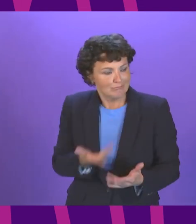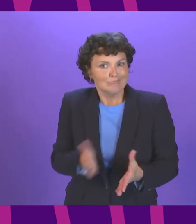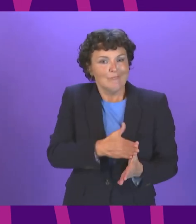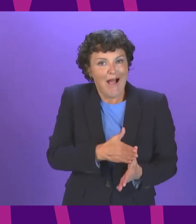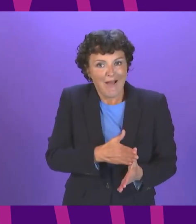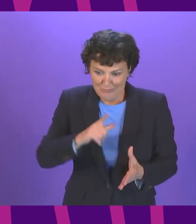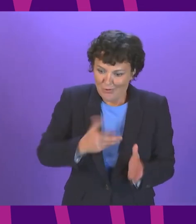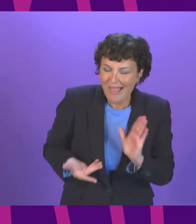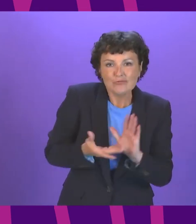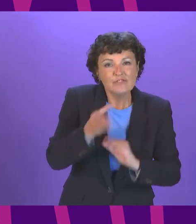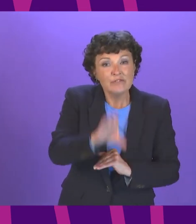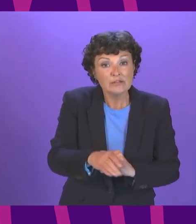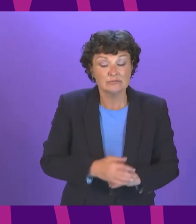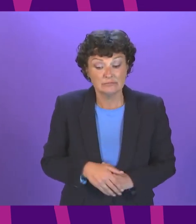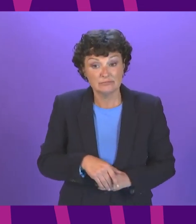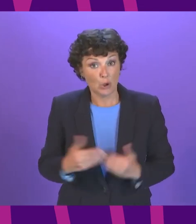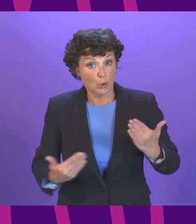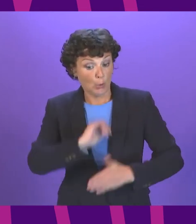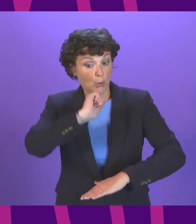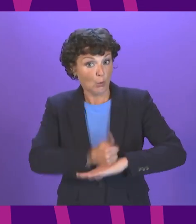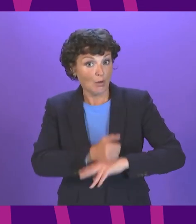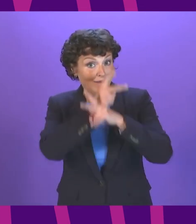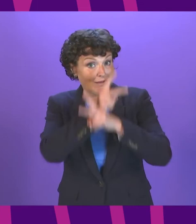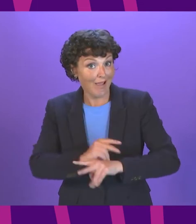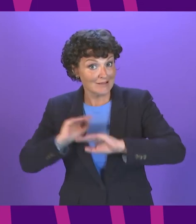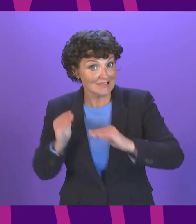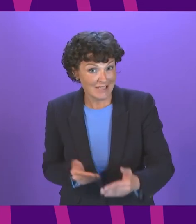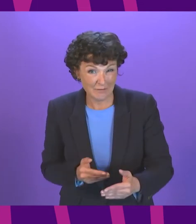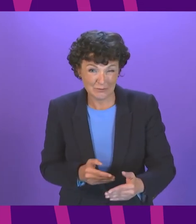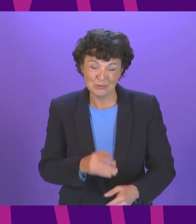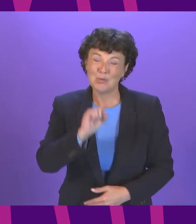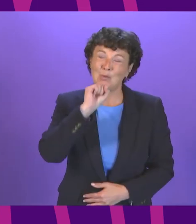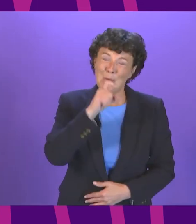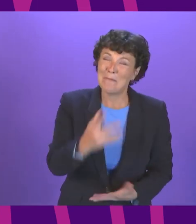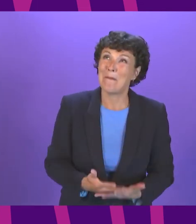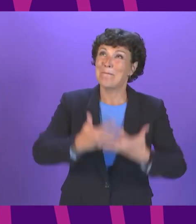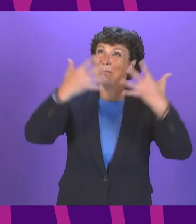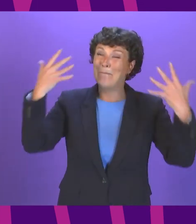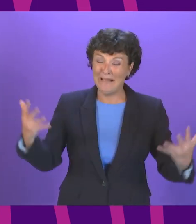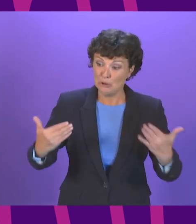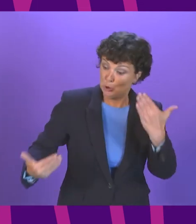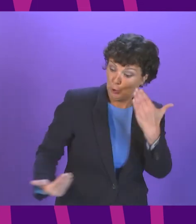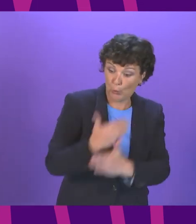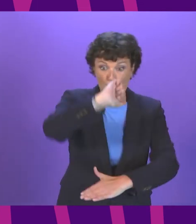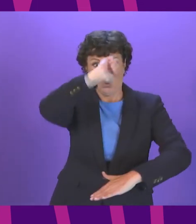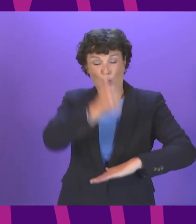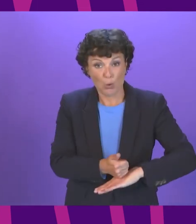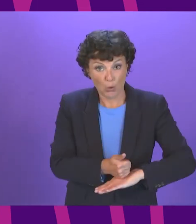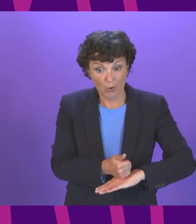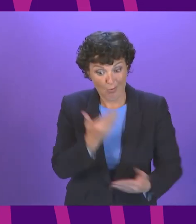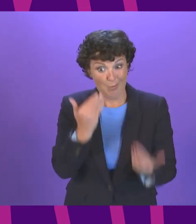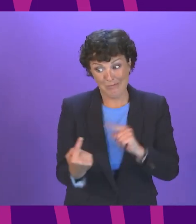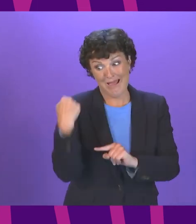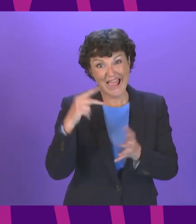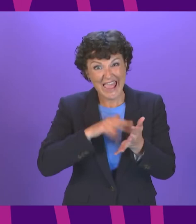of the National Care Service will also mark the biggest reform of health and social care since the creation of the NHS and will help ensure every patient's care journey is